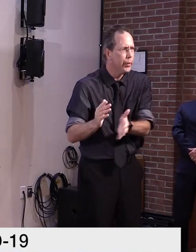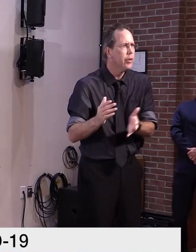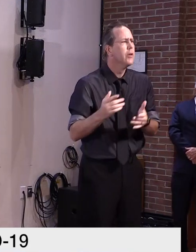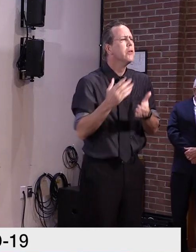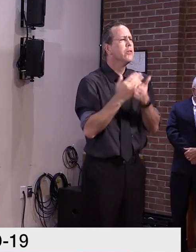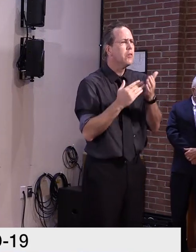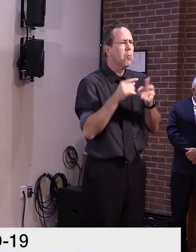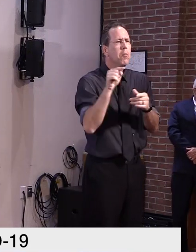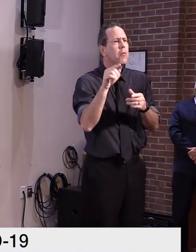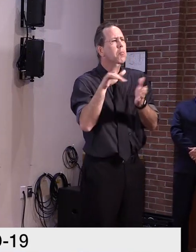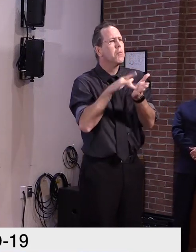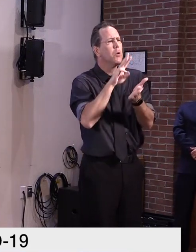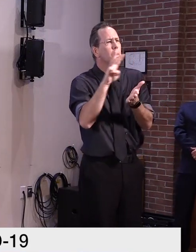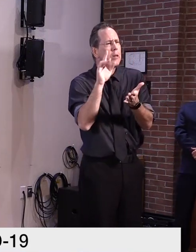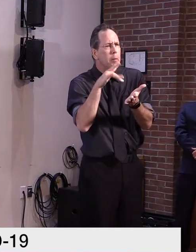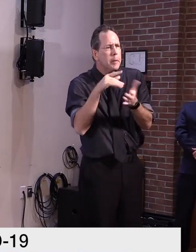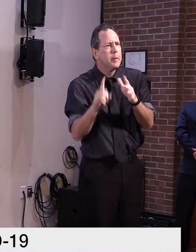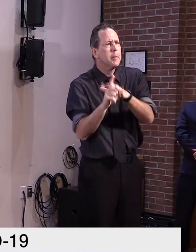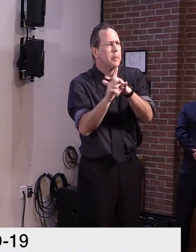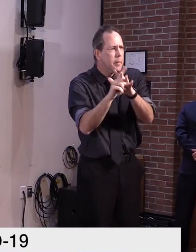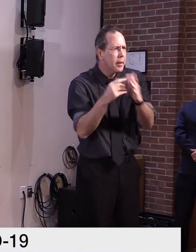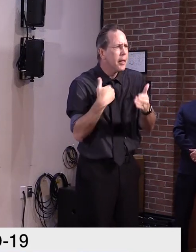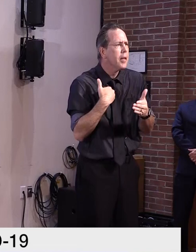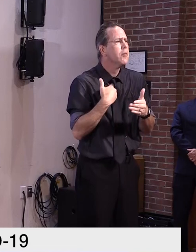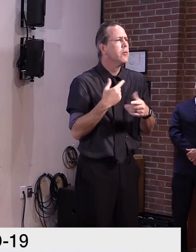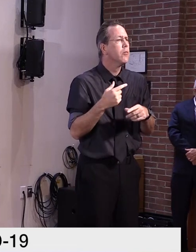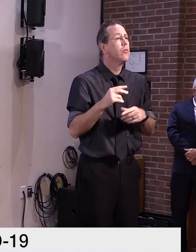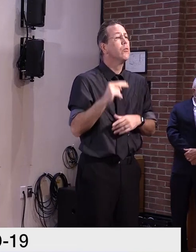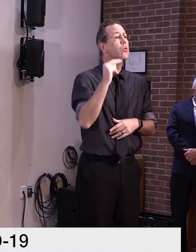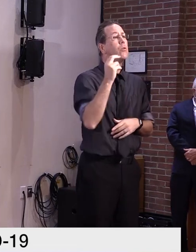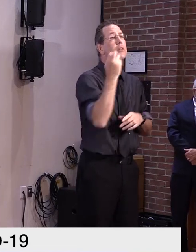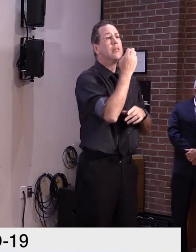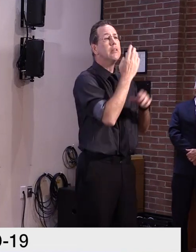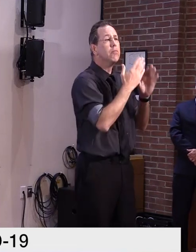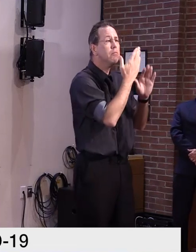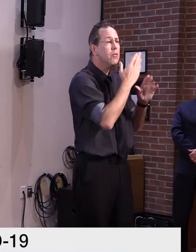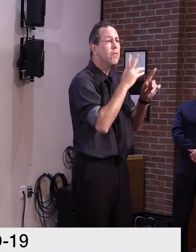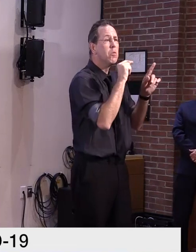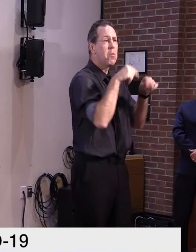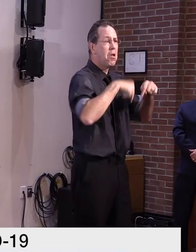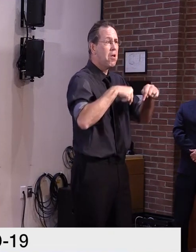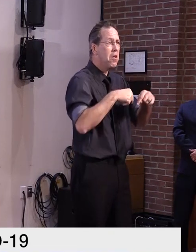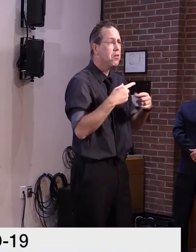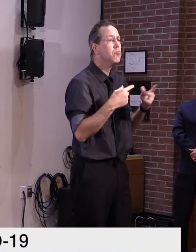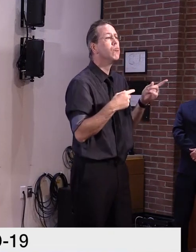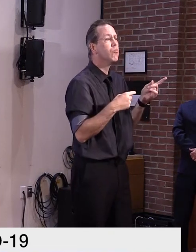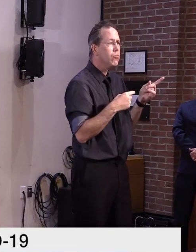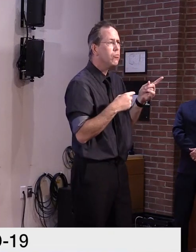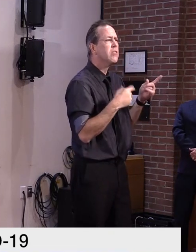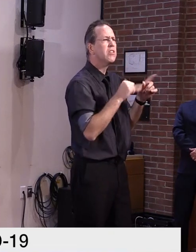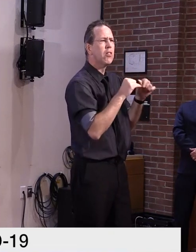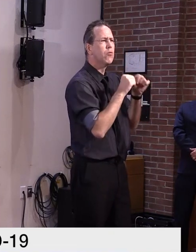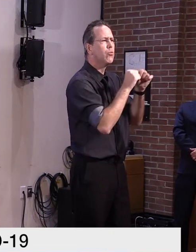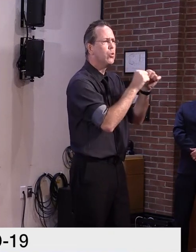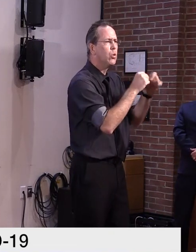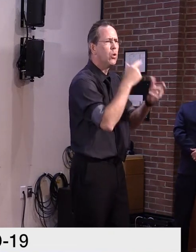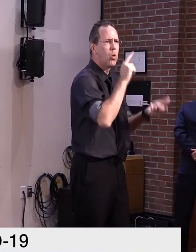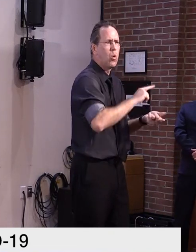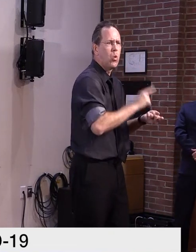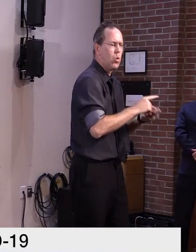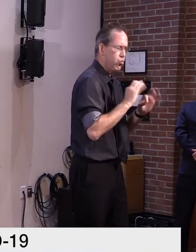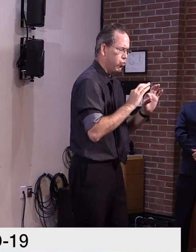well. But most importantly for us here in Vermont, you see that Vermont and the Northeast continue to have very low disease prevalence